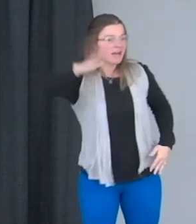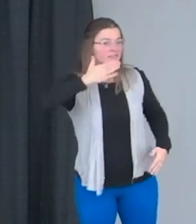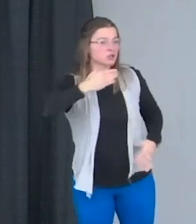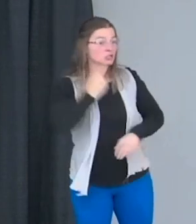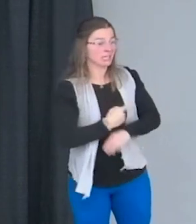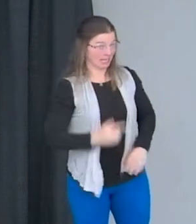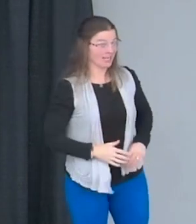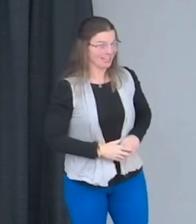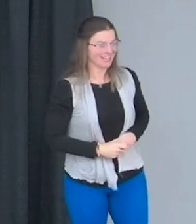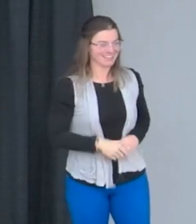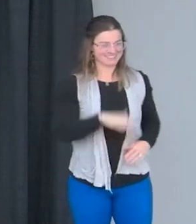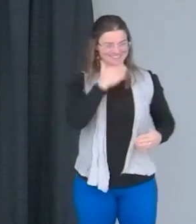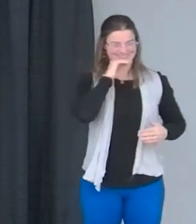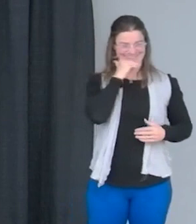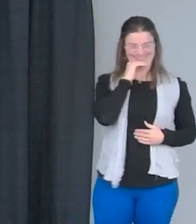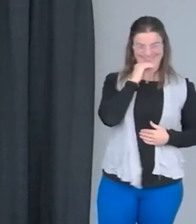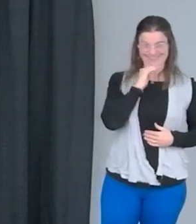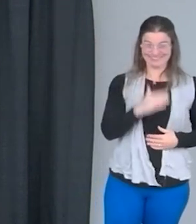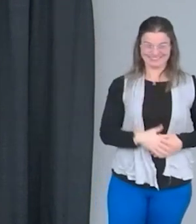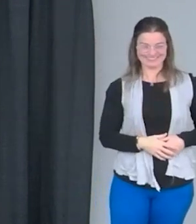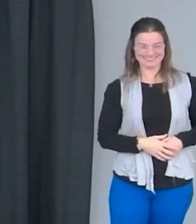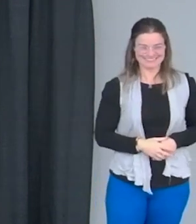You see how I kind of pause, right?